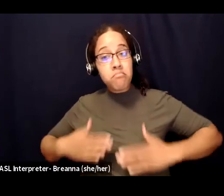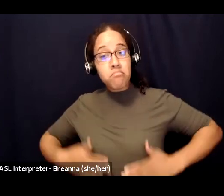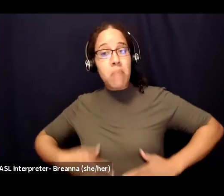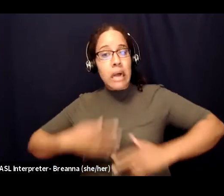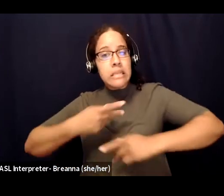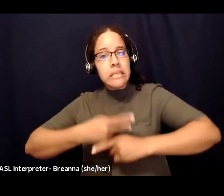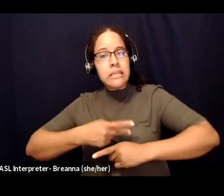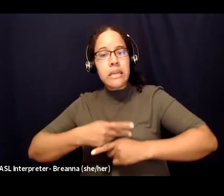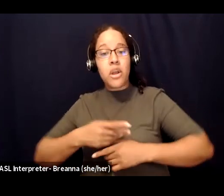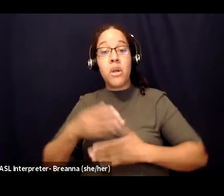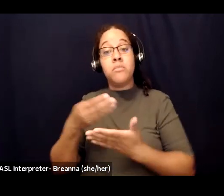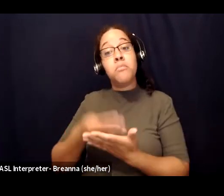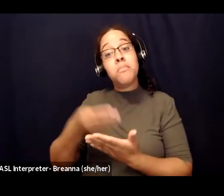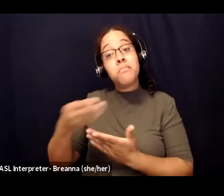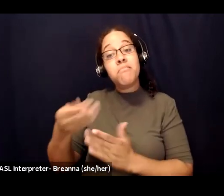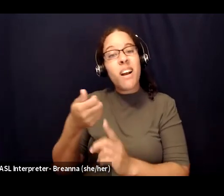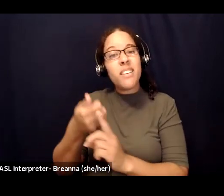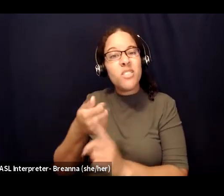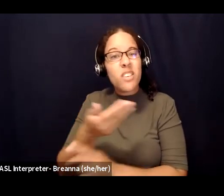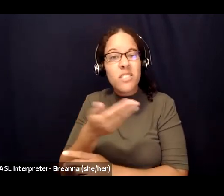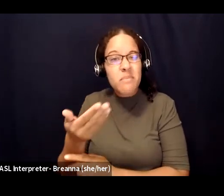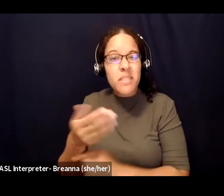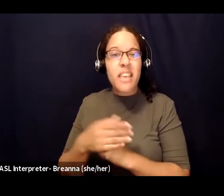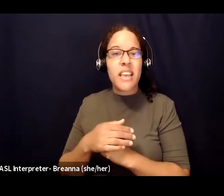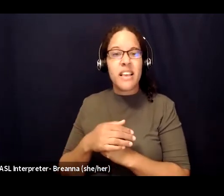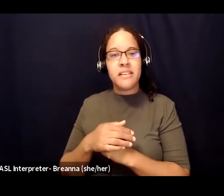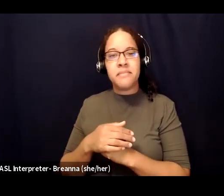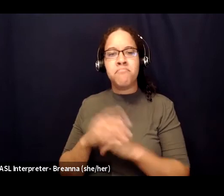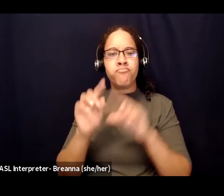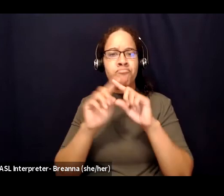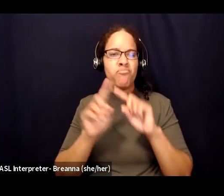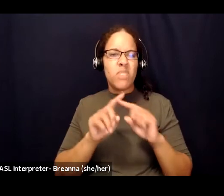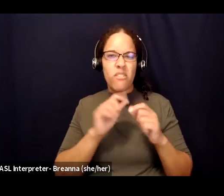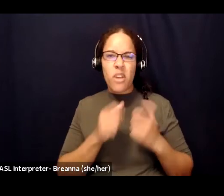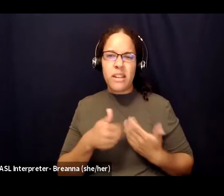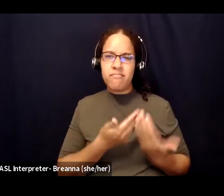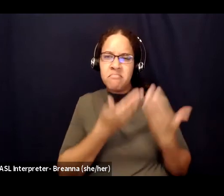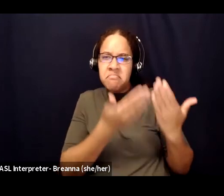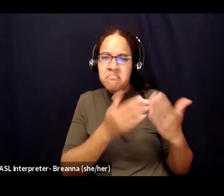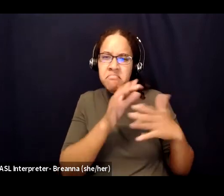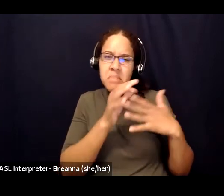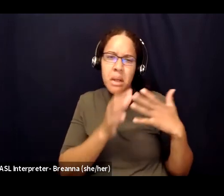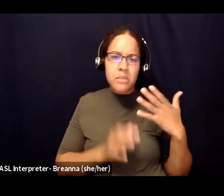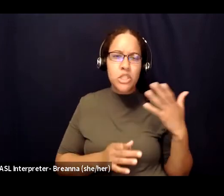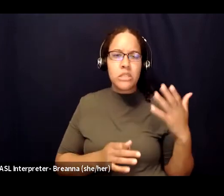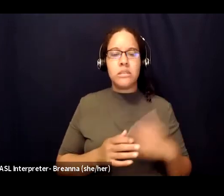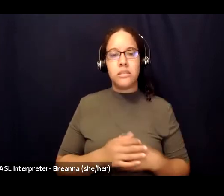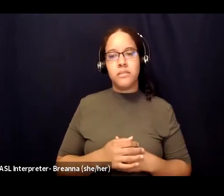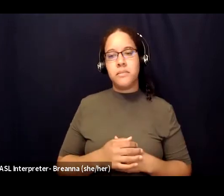meditate nurture all these other suggestions um or things that you identified at the beginning of the webinar